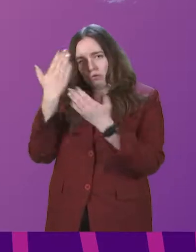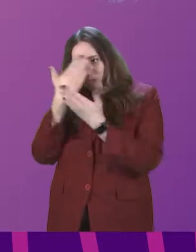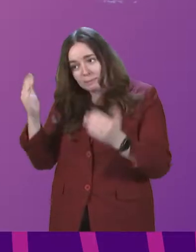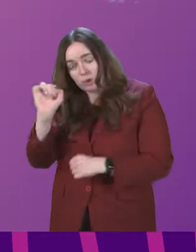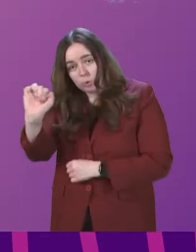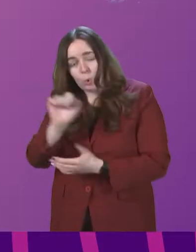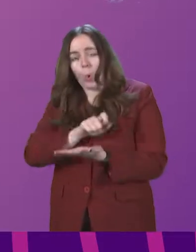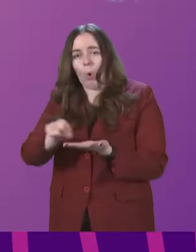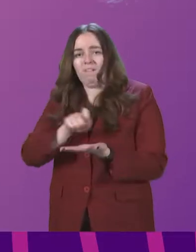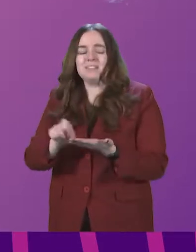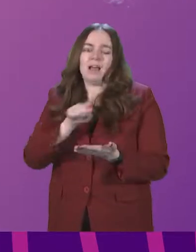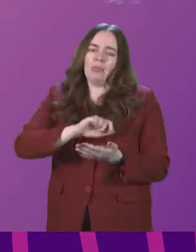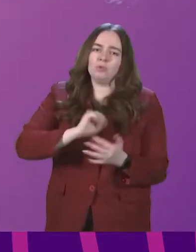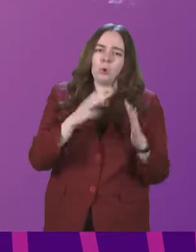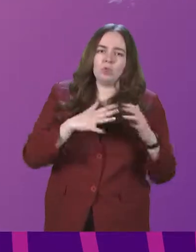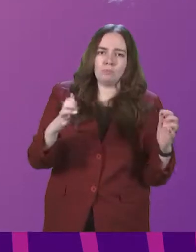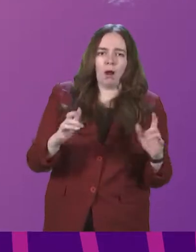and the Scottish Parliament?